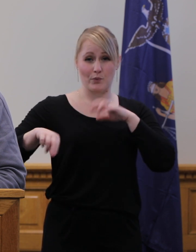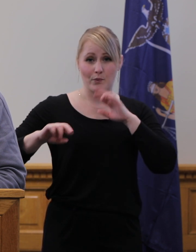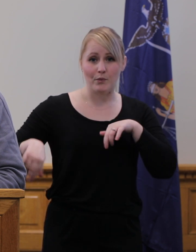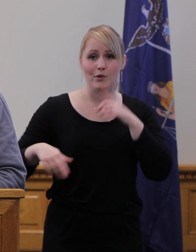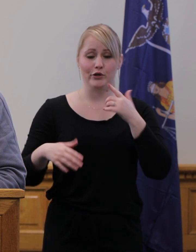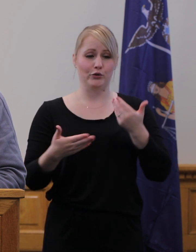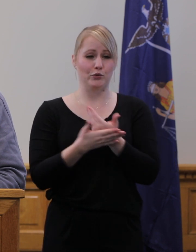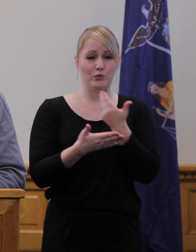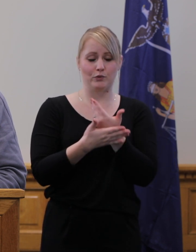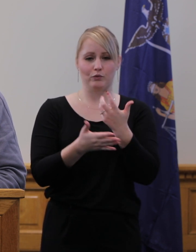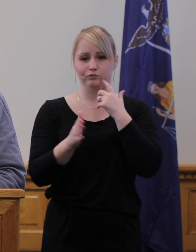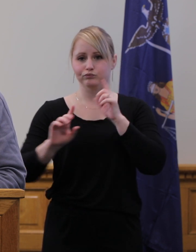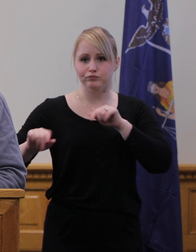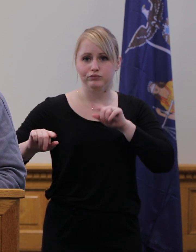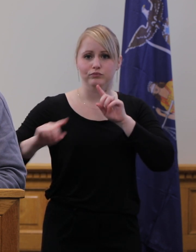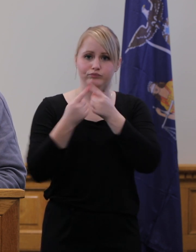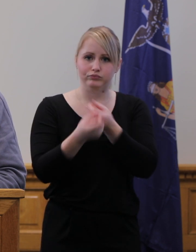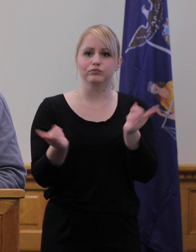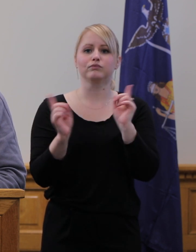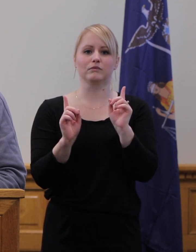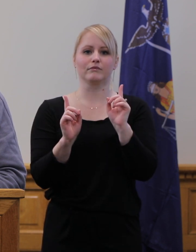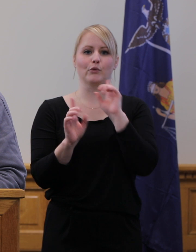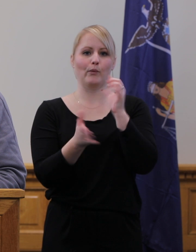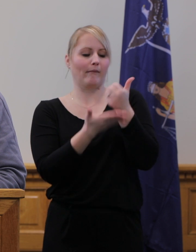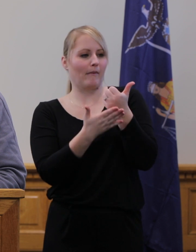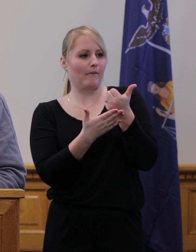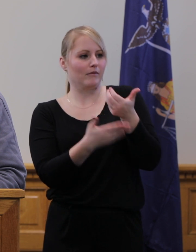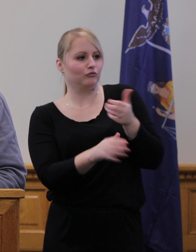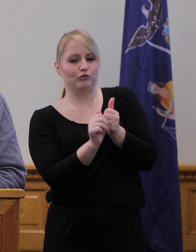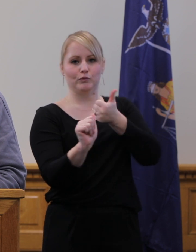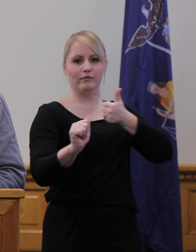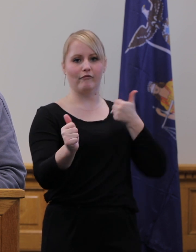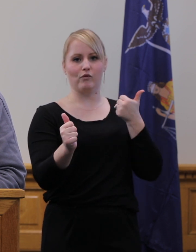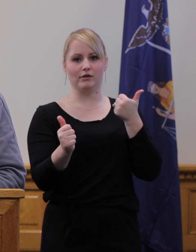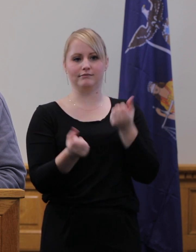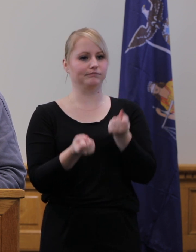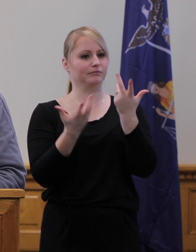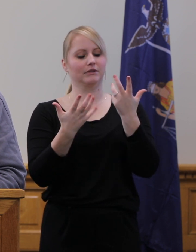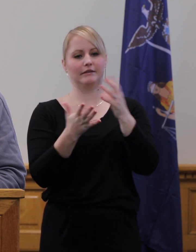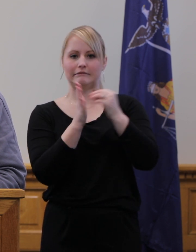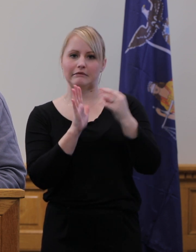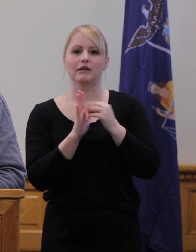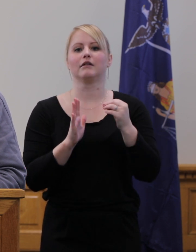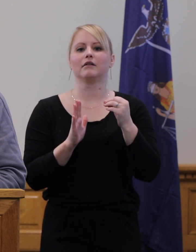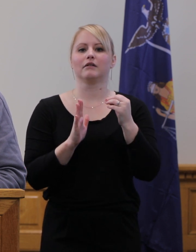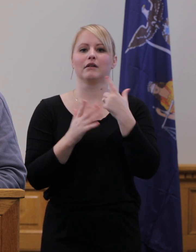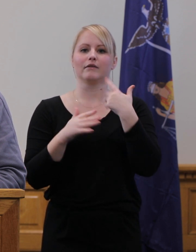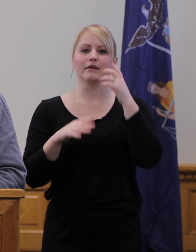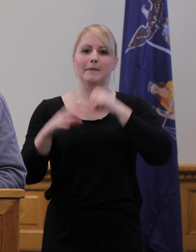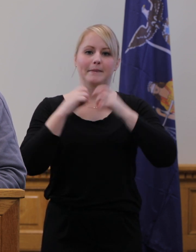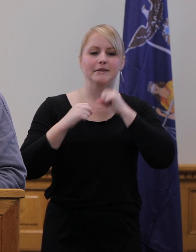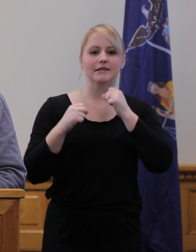activities in the school setting, the county health department determines who should be quarantined and the schools will notify those close contacts